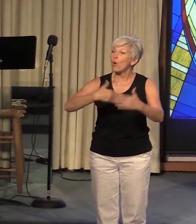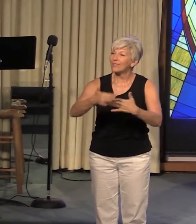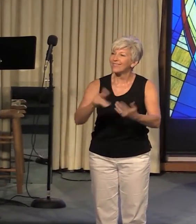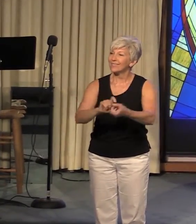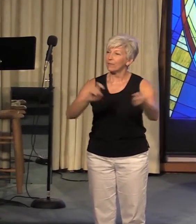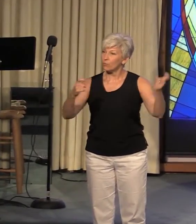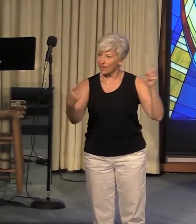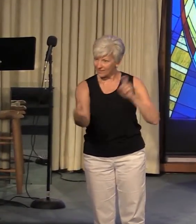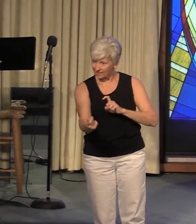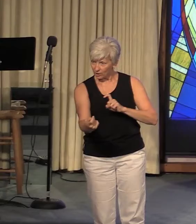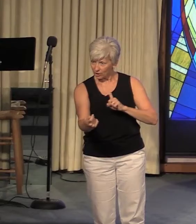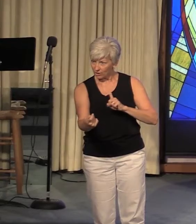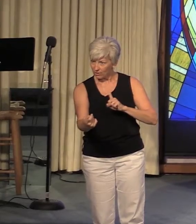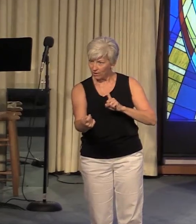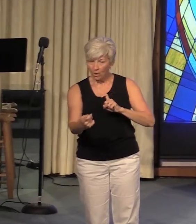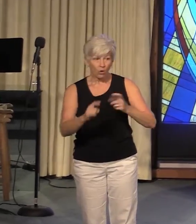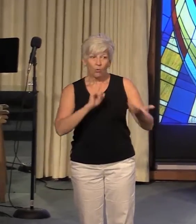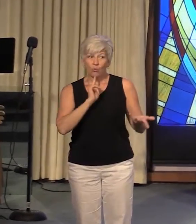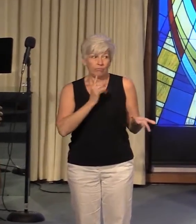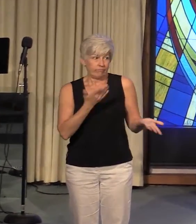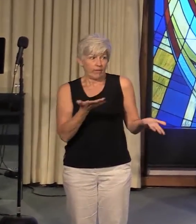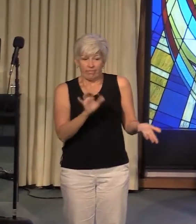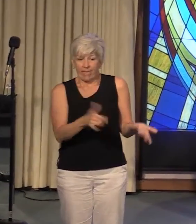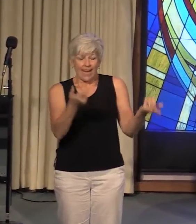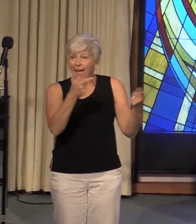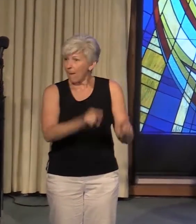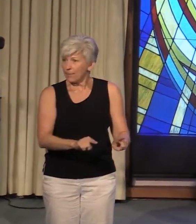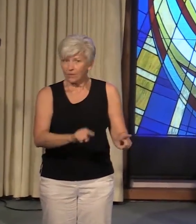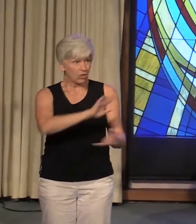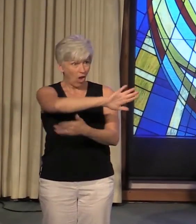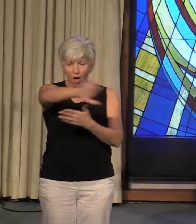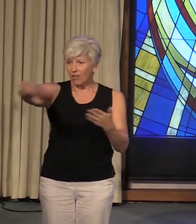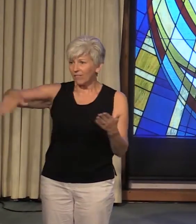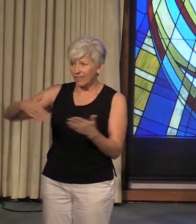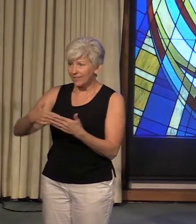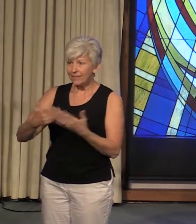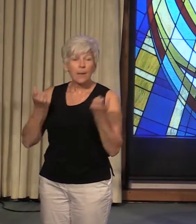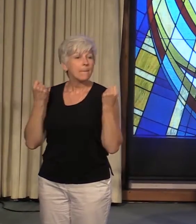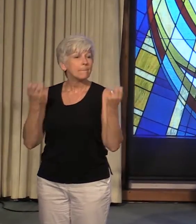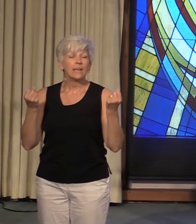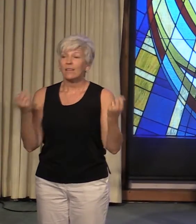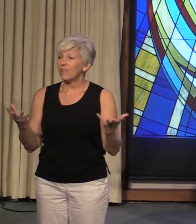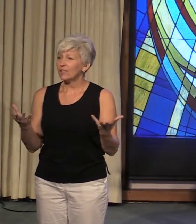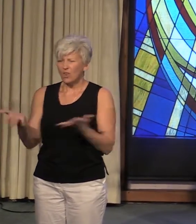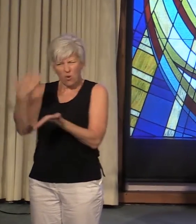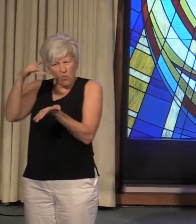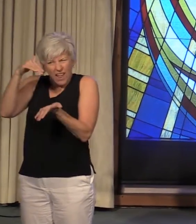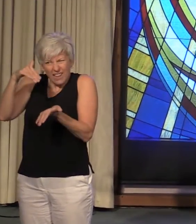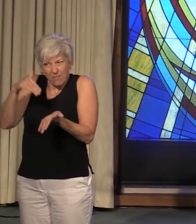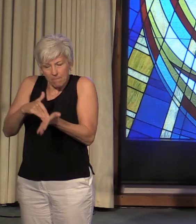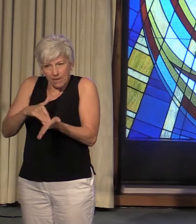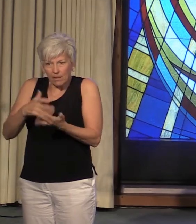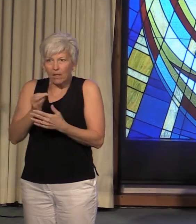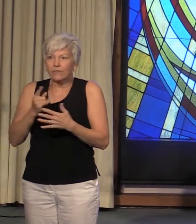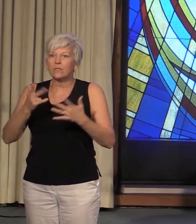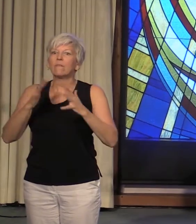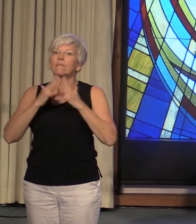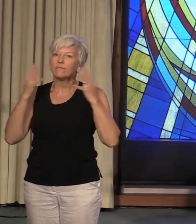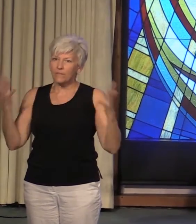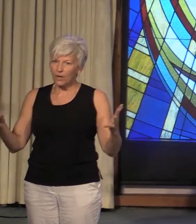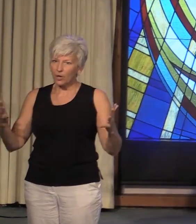which happens to all of us. Many of us are right in the middle of some very challenging